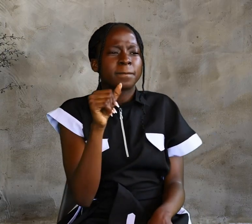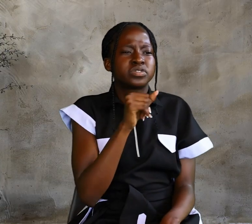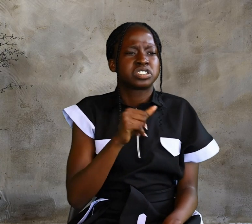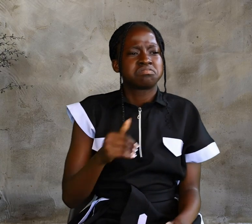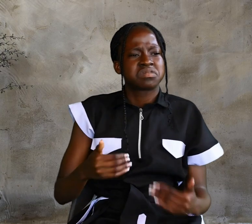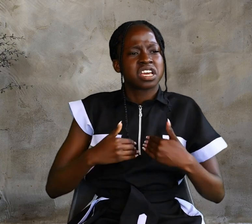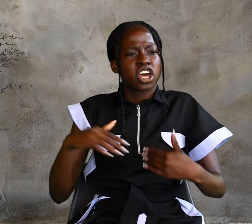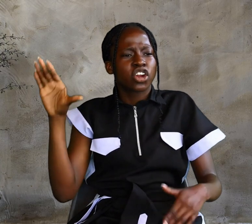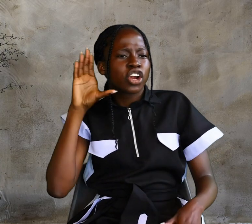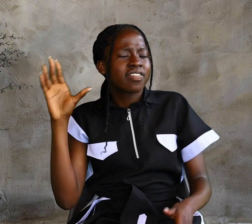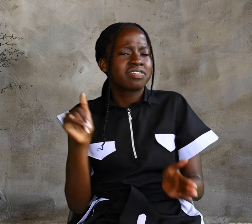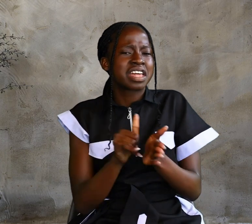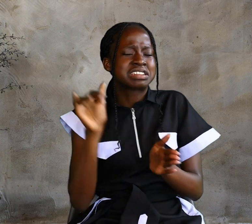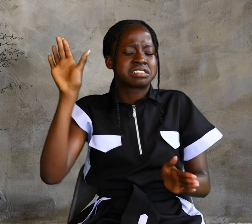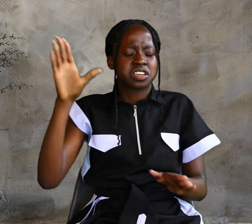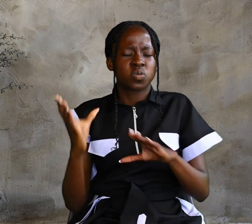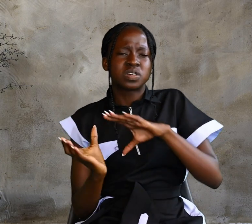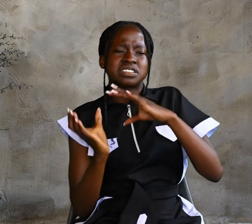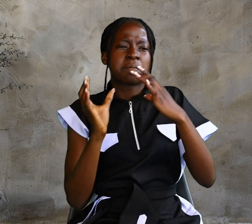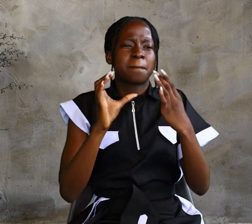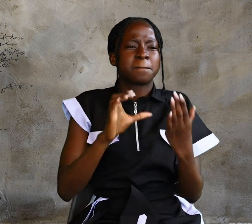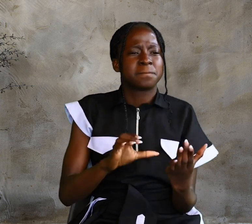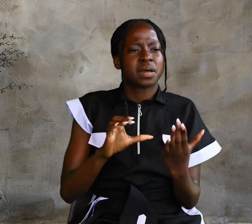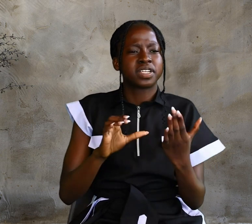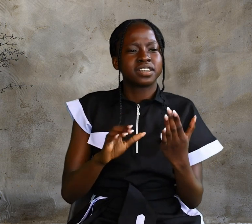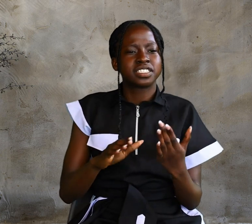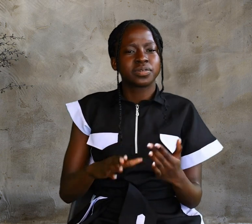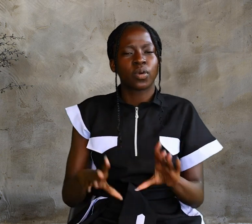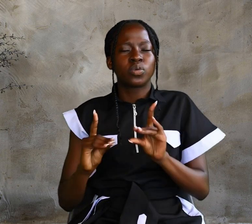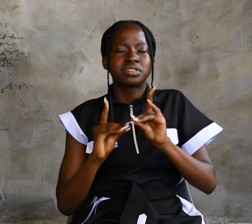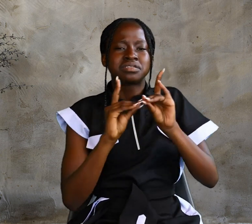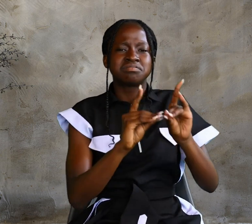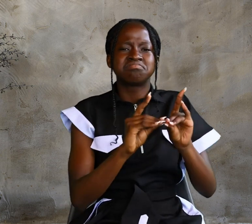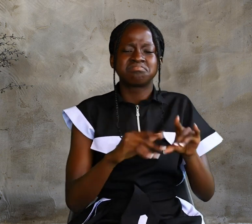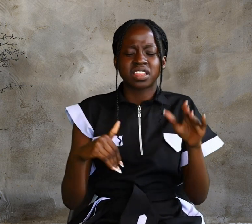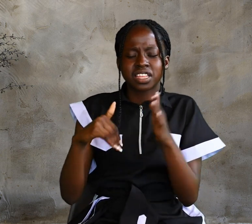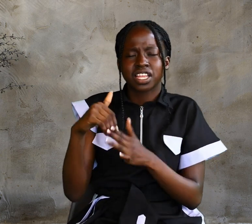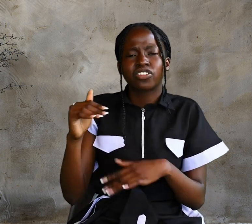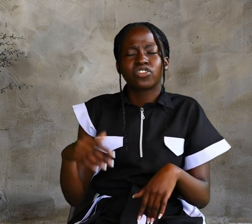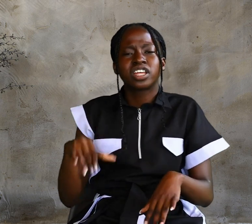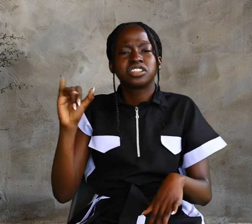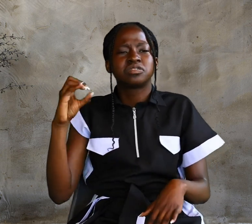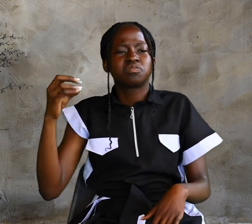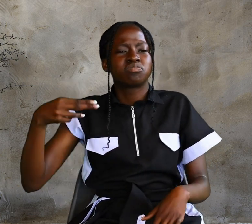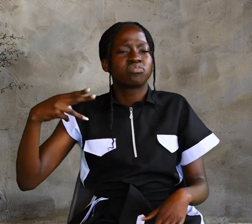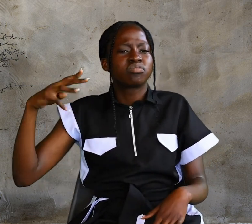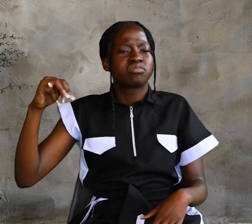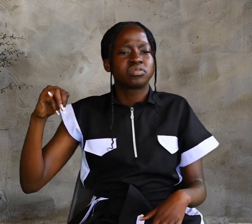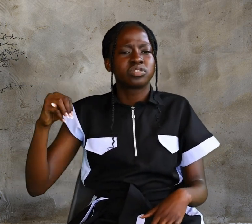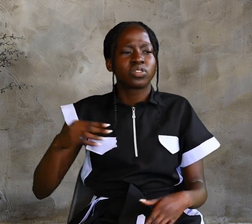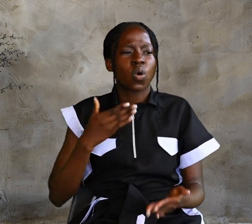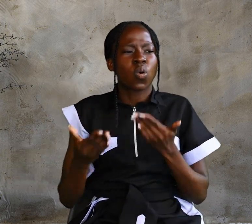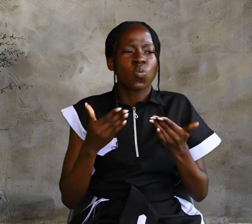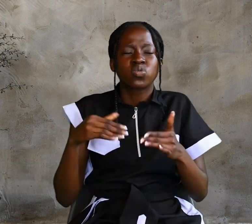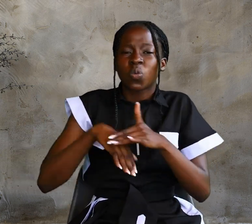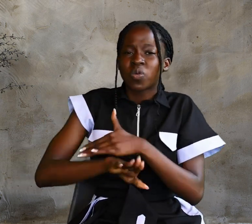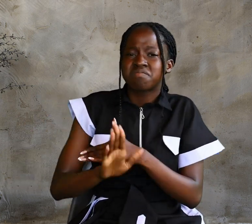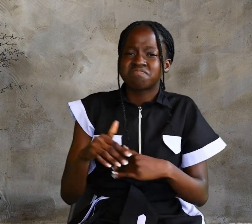that he was gaining and baptizing more disciples than John. Although in fact,